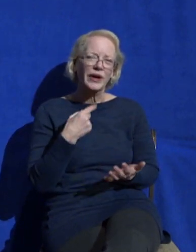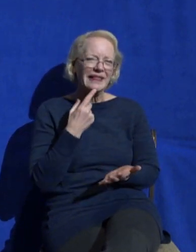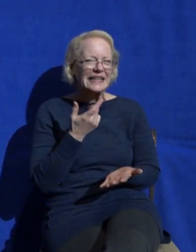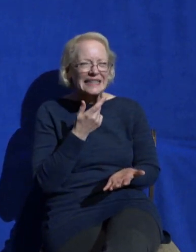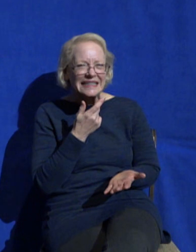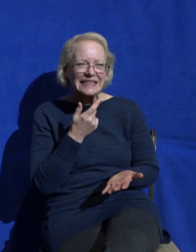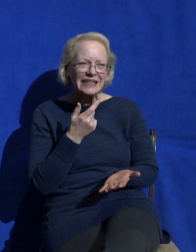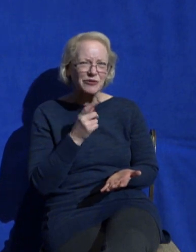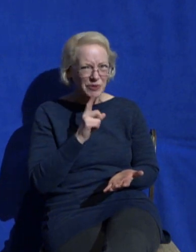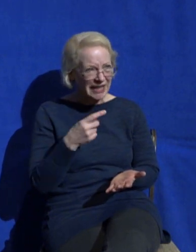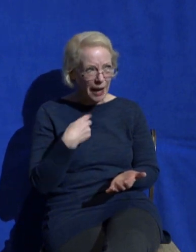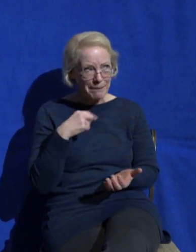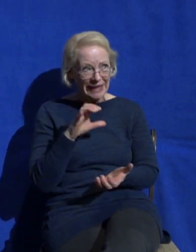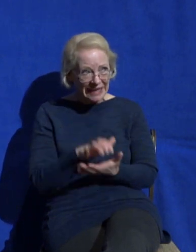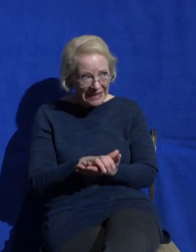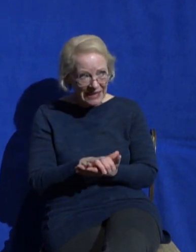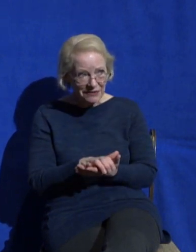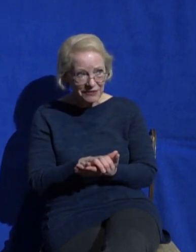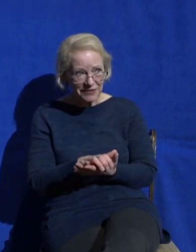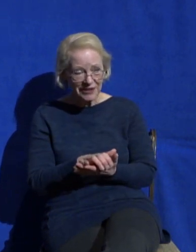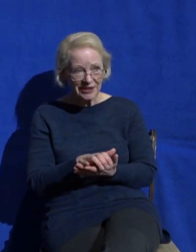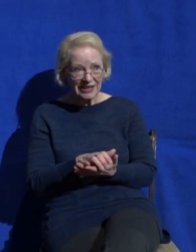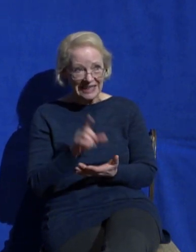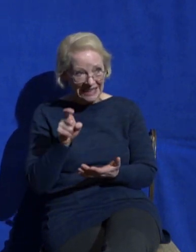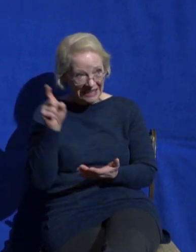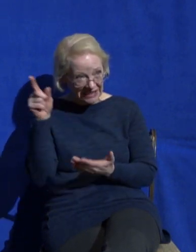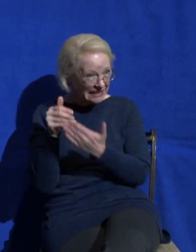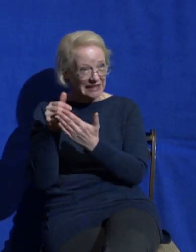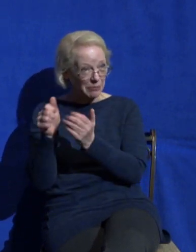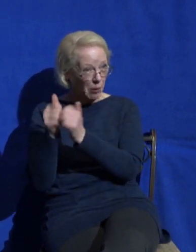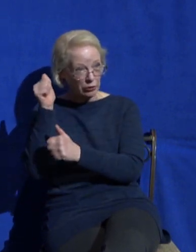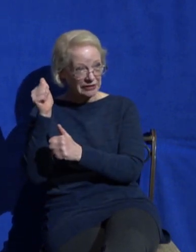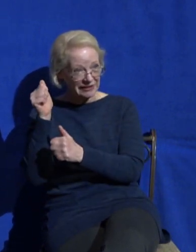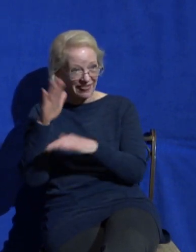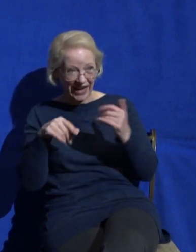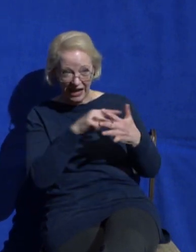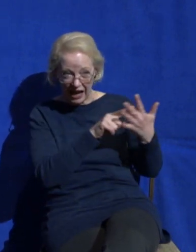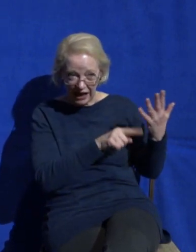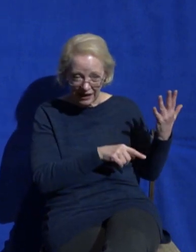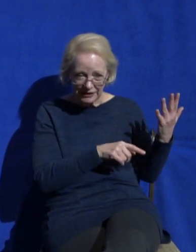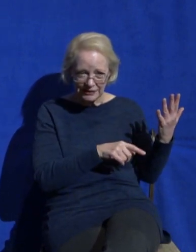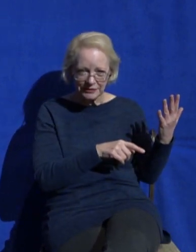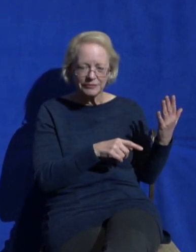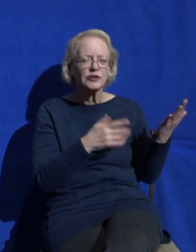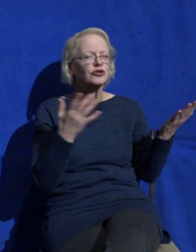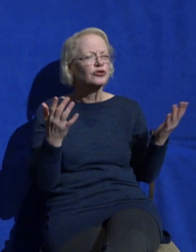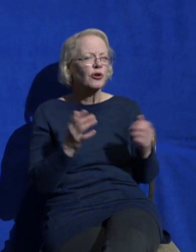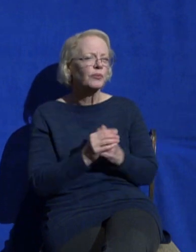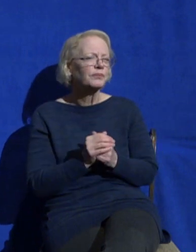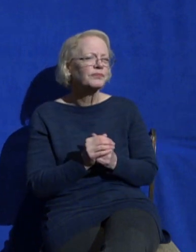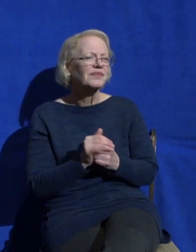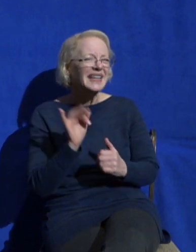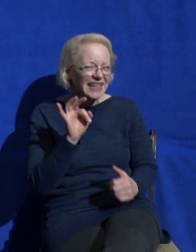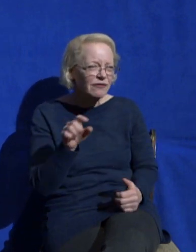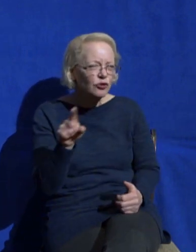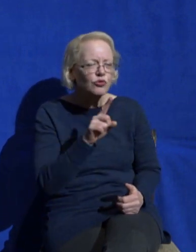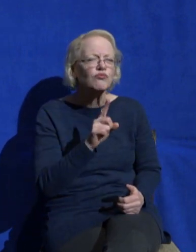and so I just want to walk us through what you experience if you truly prioritize intimacy with God